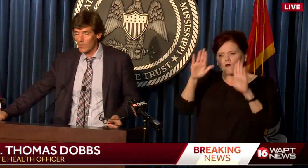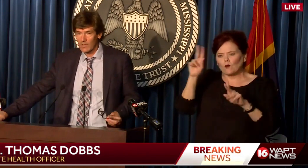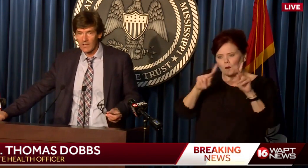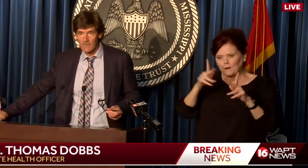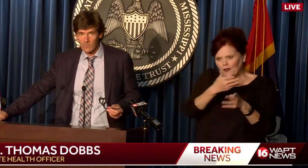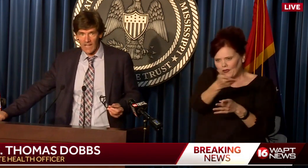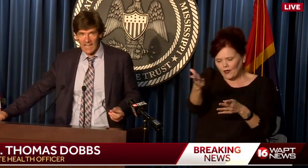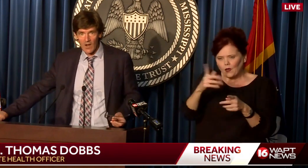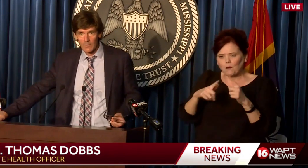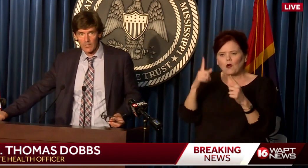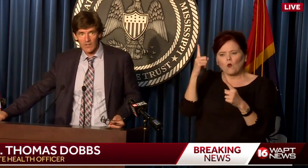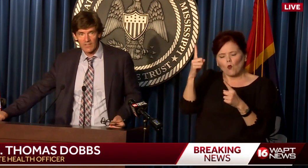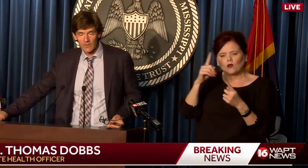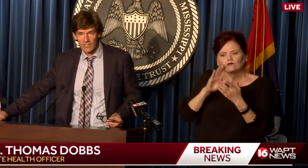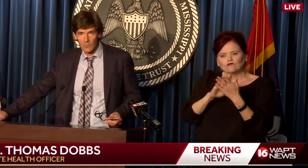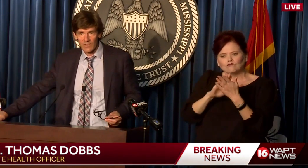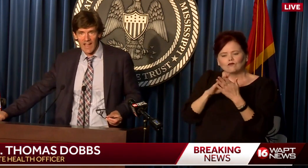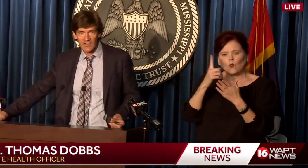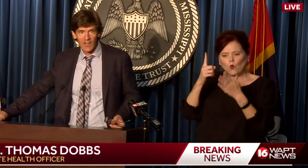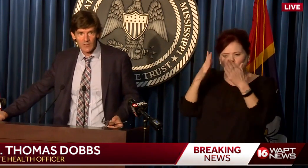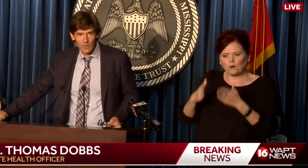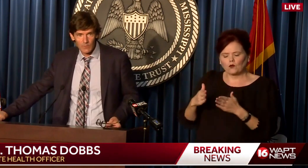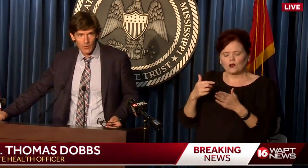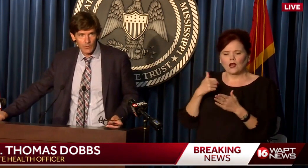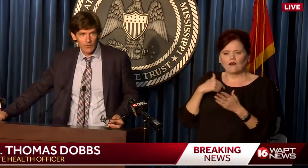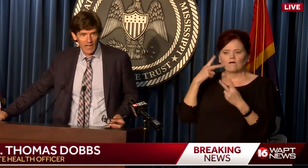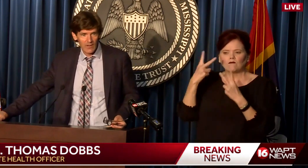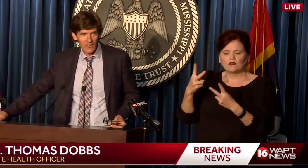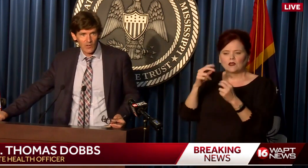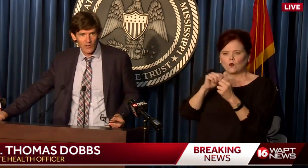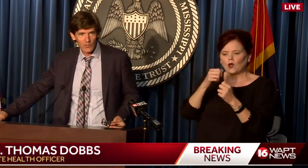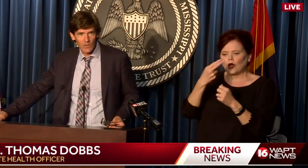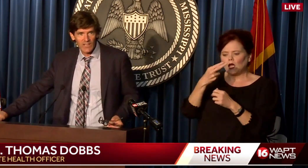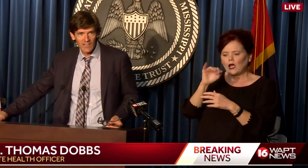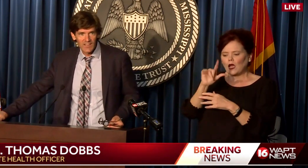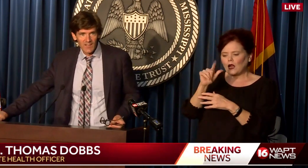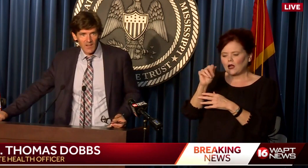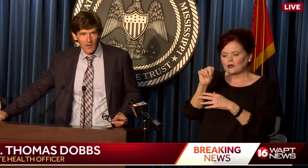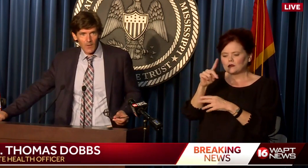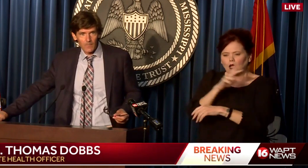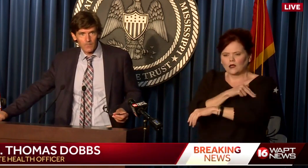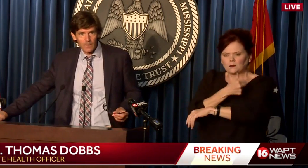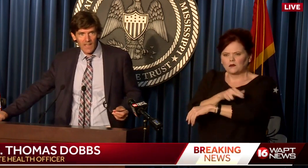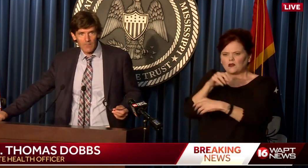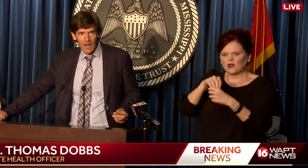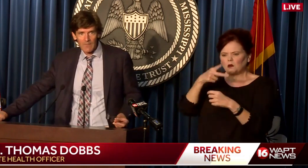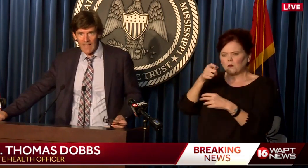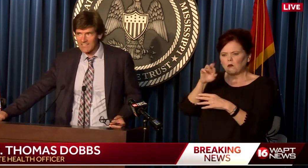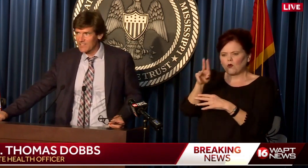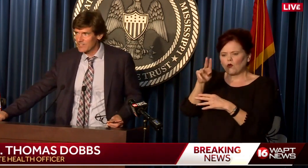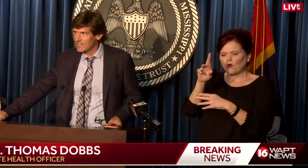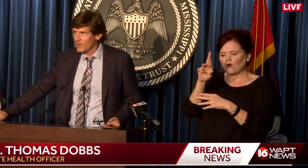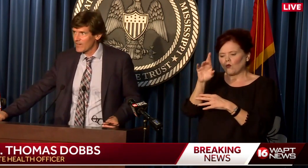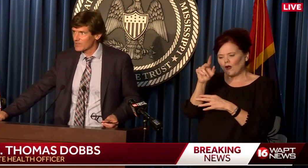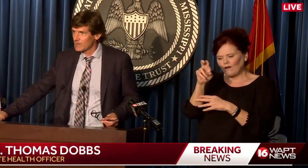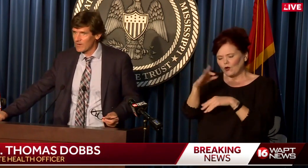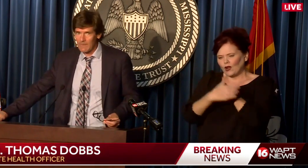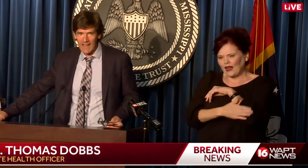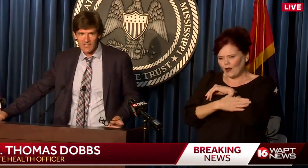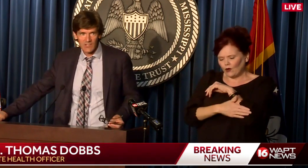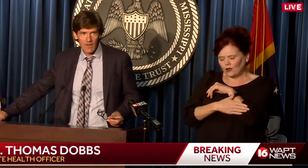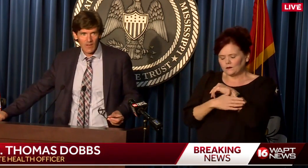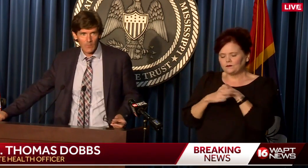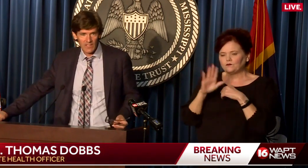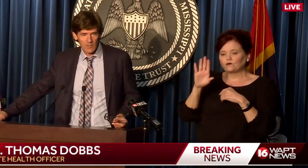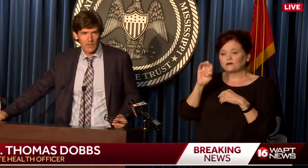there doing work, but I had an opportunity to visit with Highland Hospital in Pearl River County earlier this week, and Brian Maxey, the CEO there, has